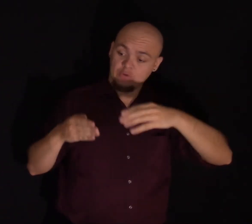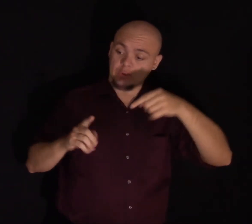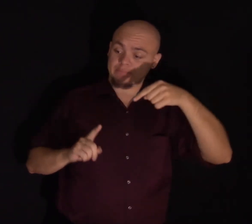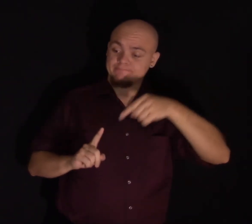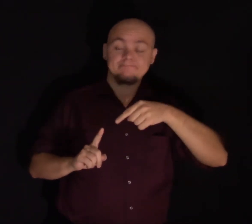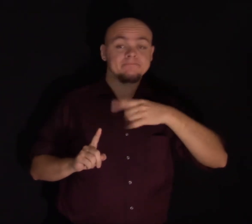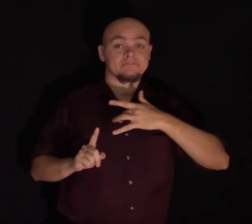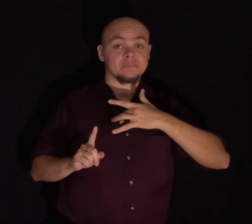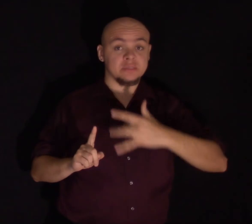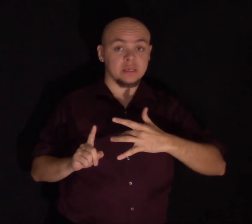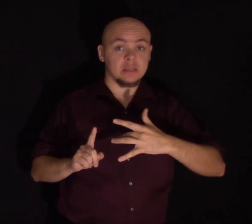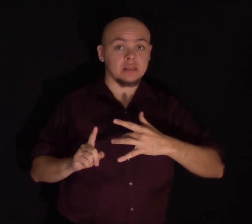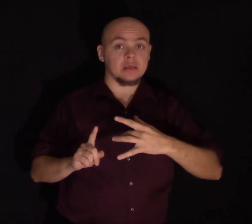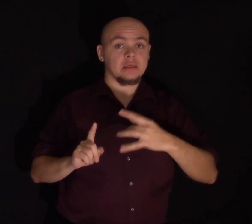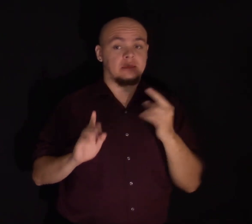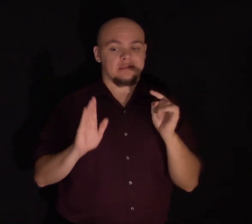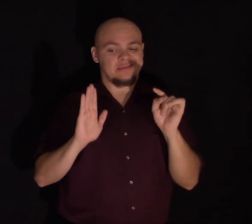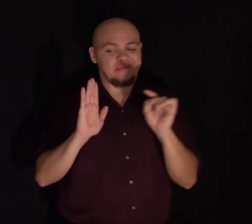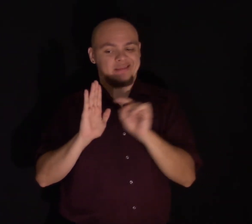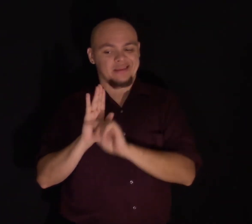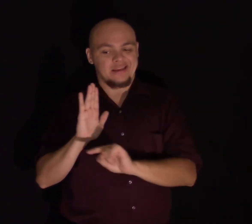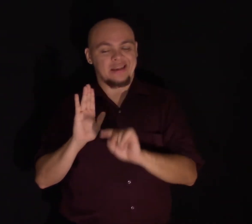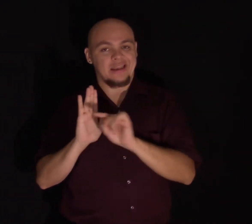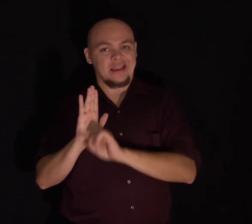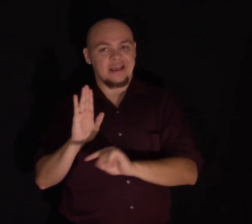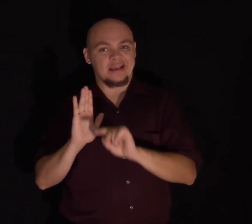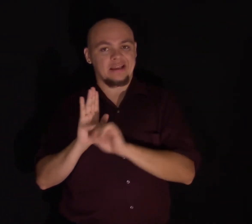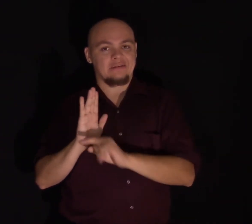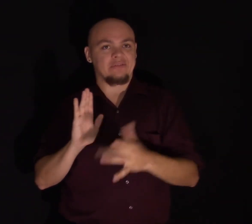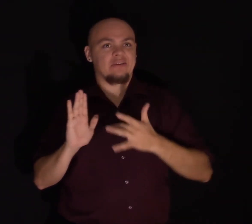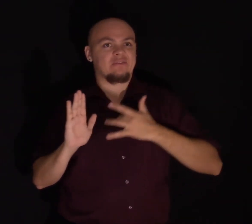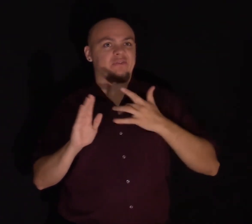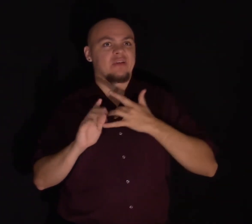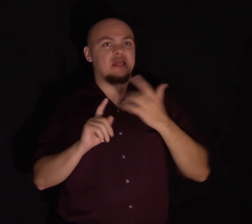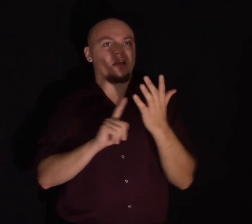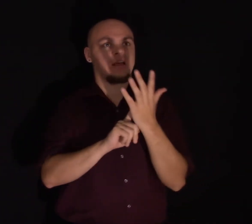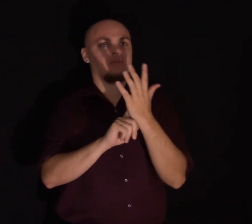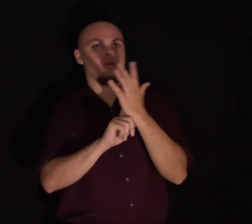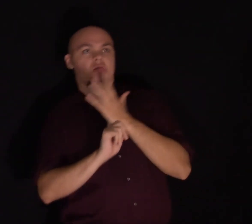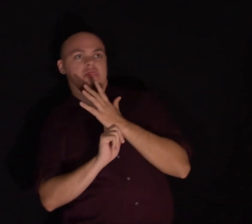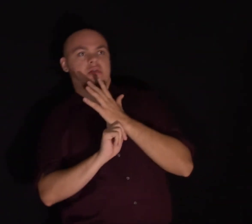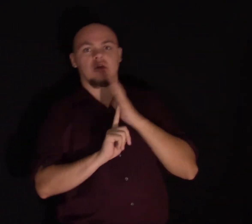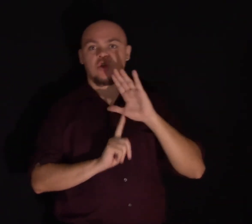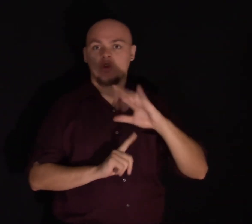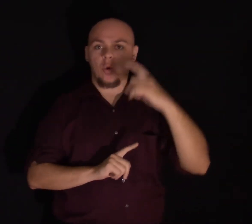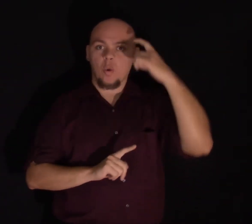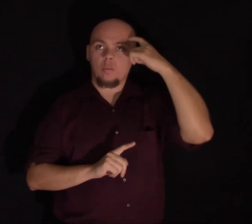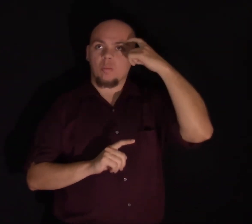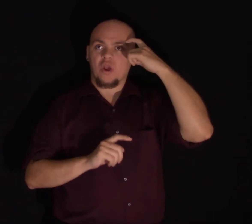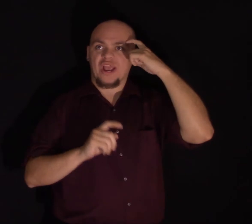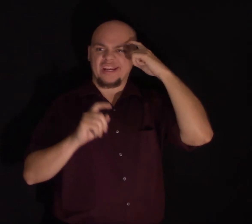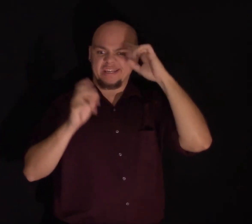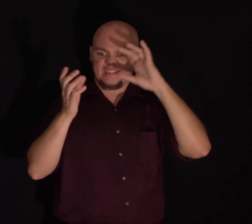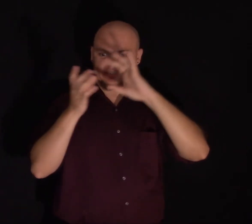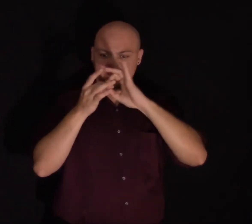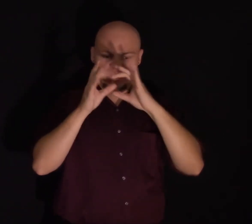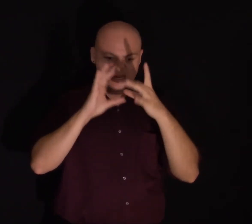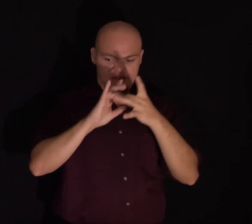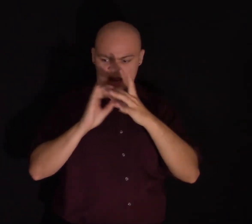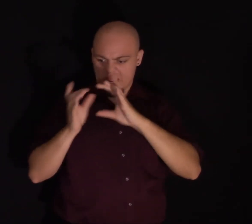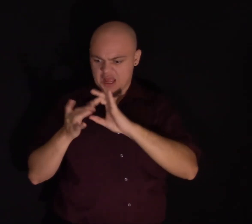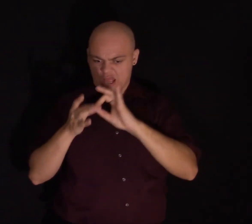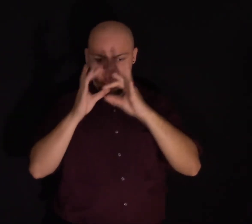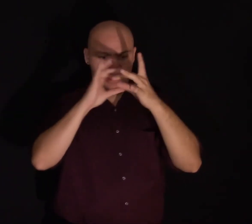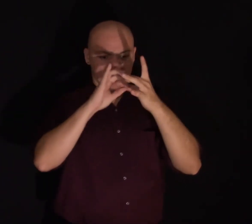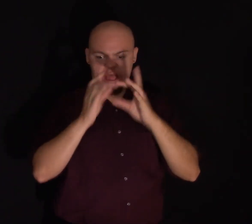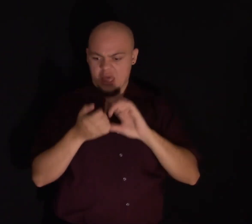the negative side of the equation, on adversity, on the brain circuits that were important for understanding why some